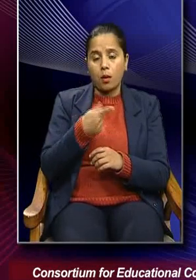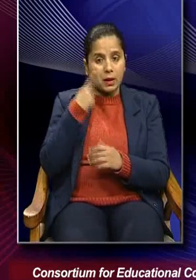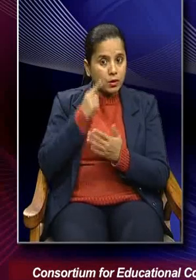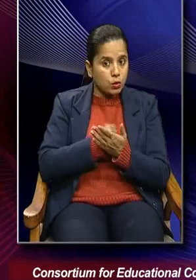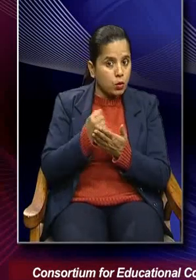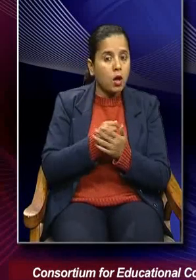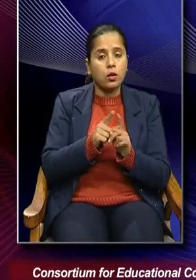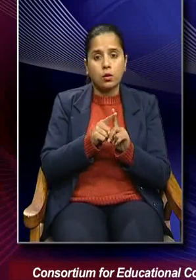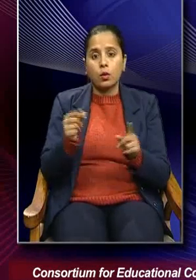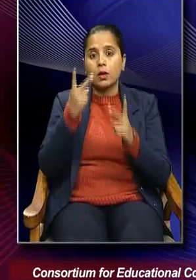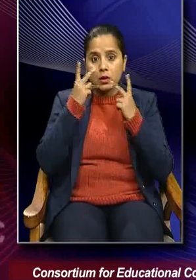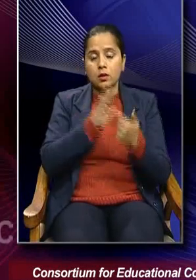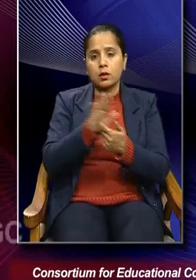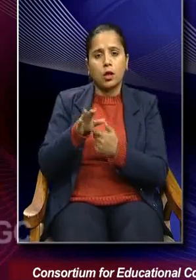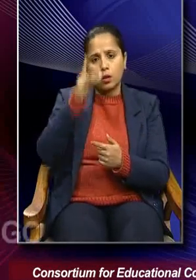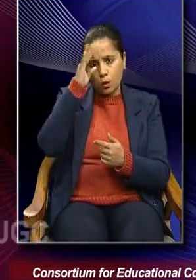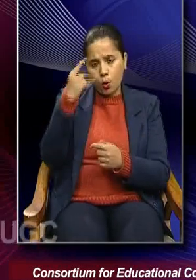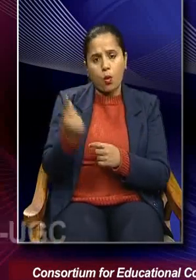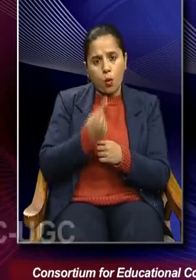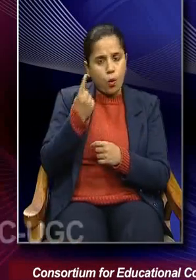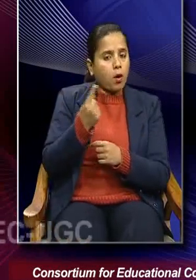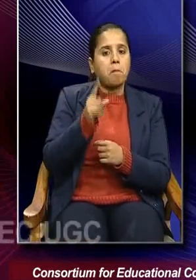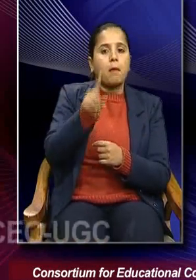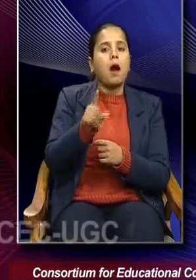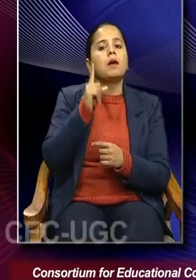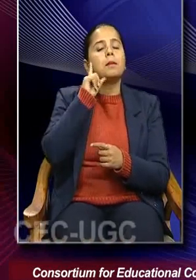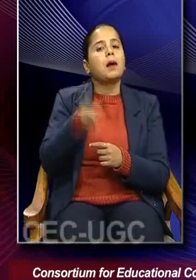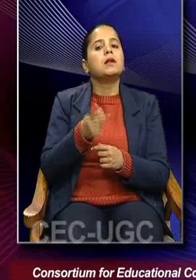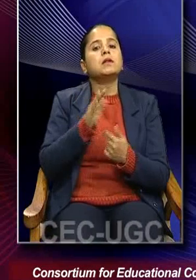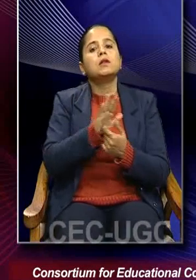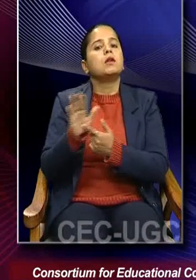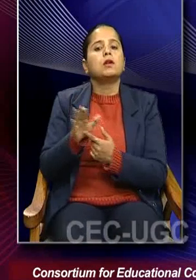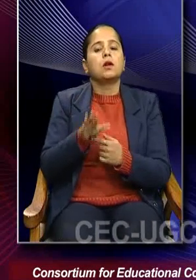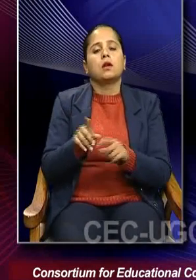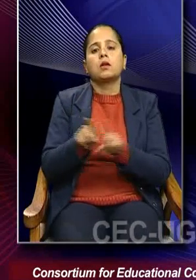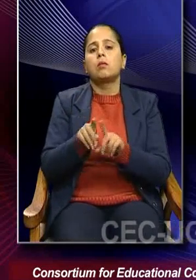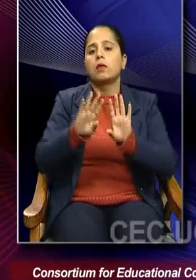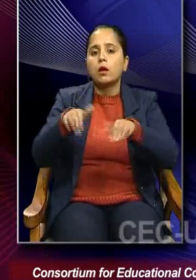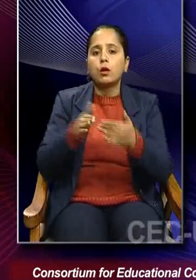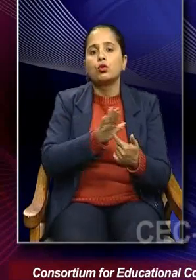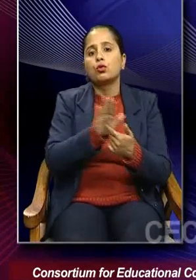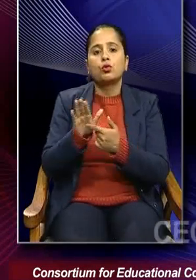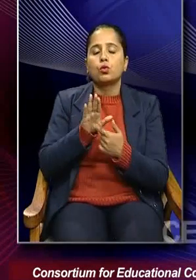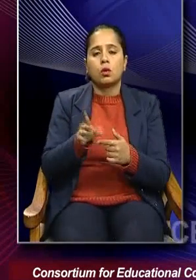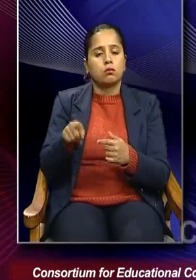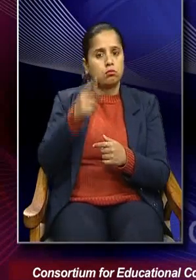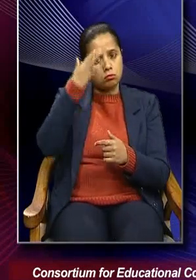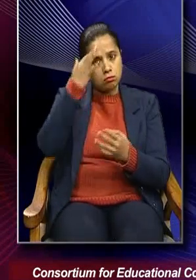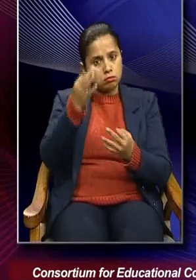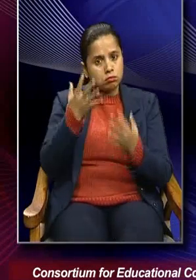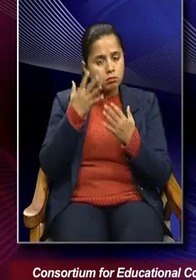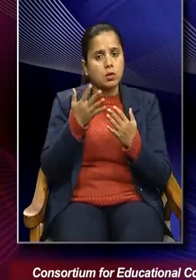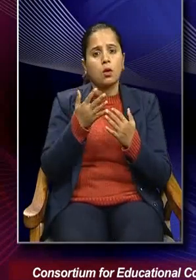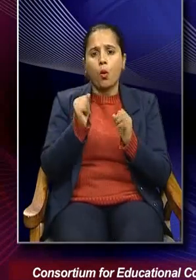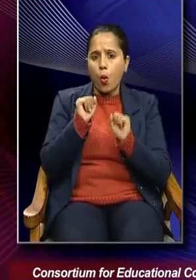to arrive at theories, but rather an invitation to the intellectual world of